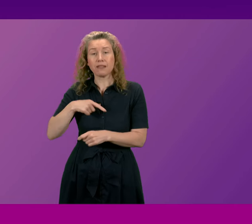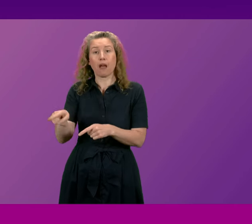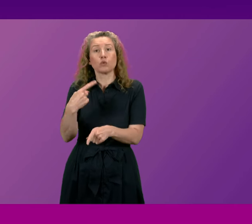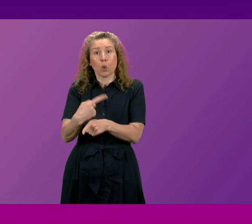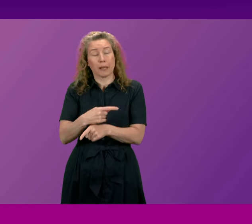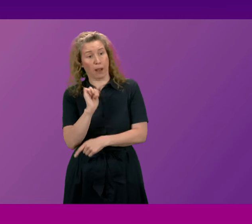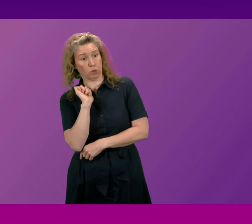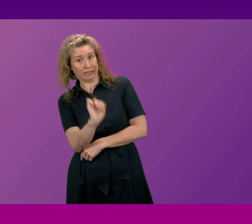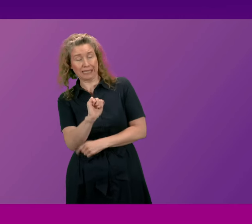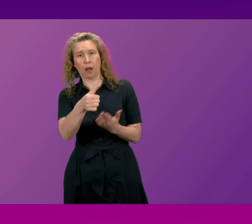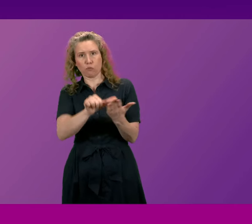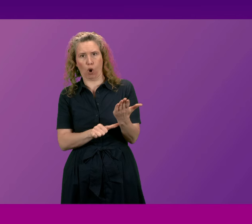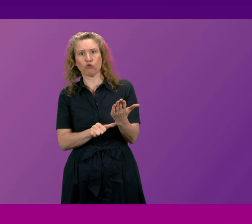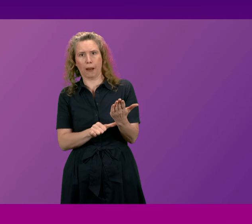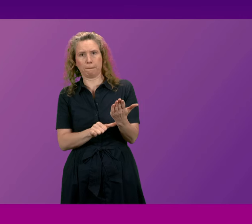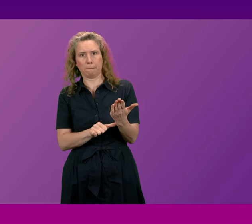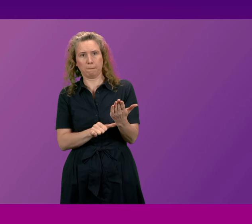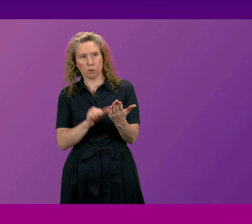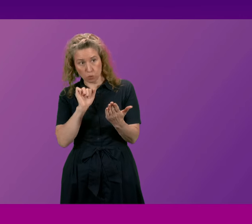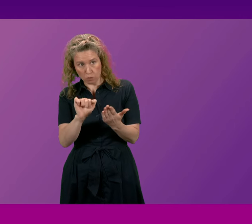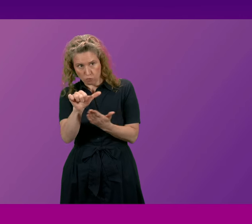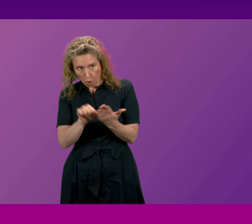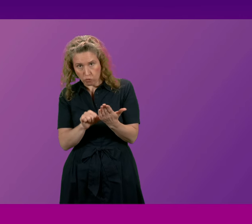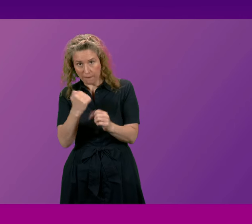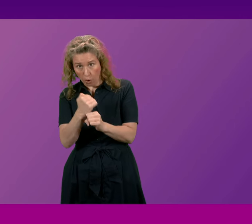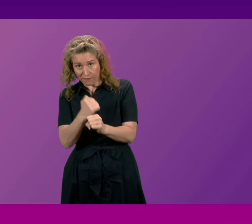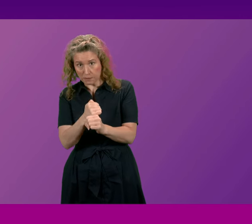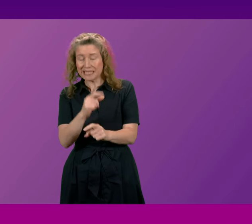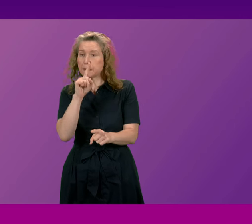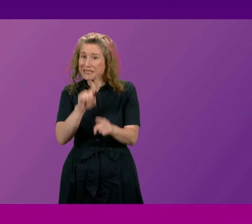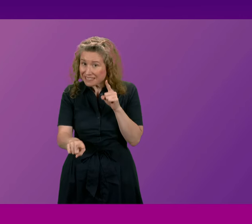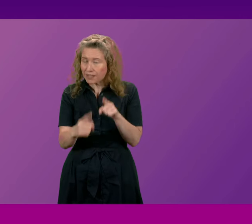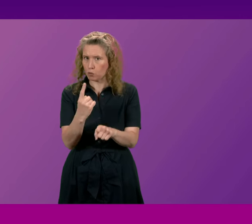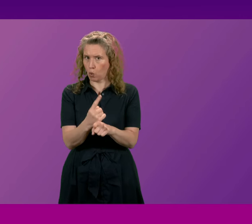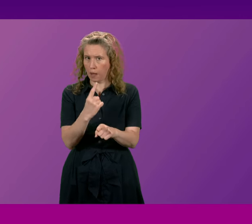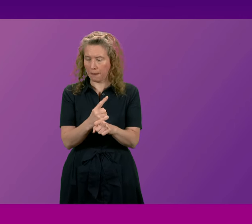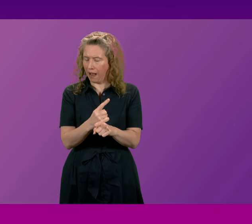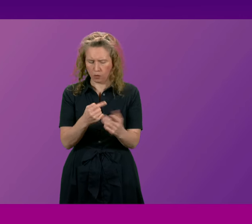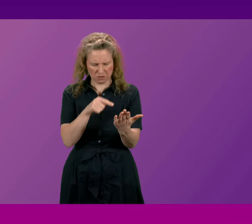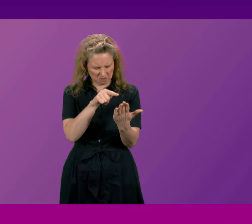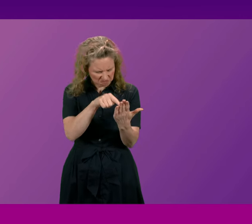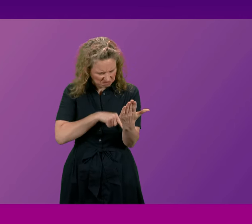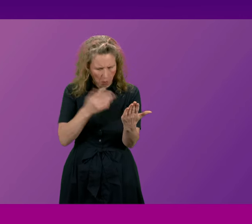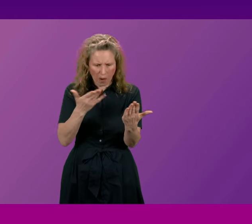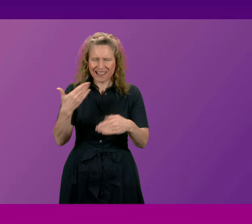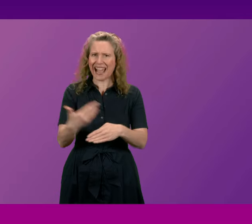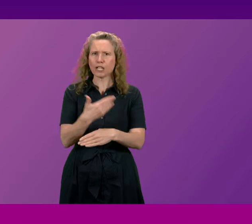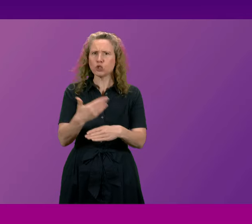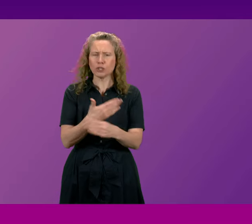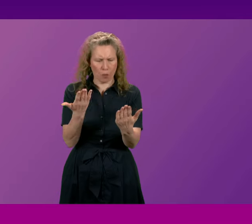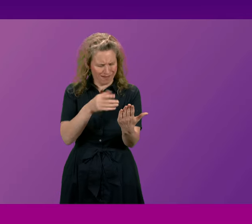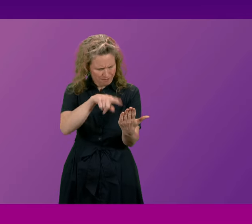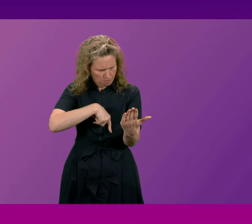his programme for government. They were commenting specifically on the lack of action within it to tackle